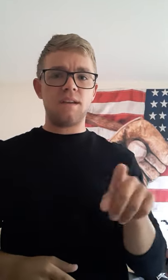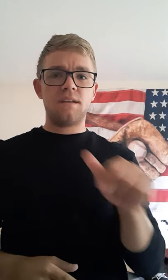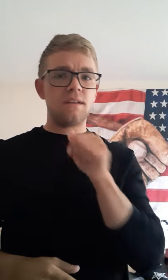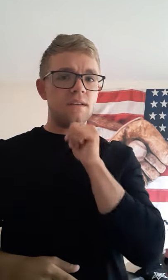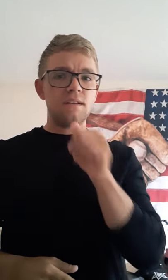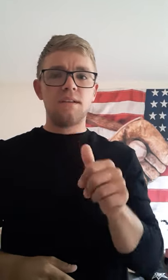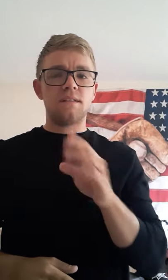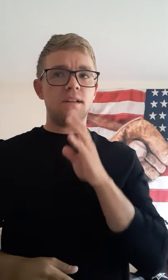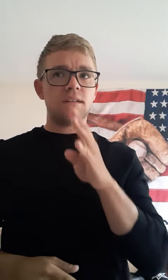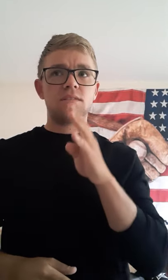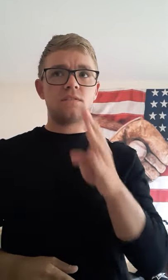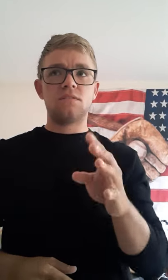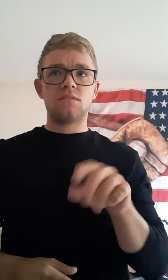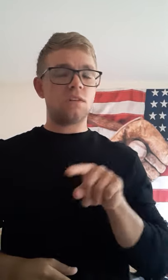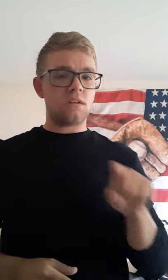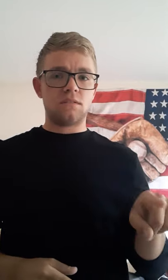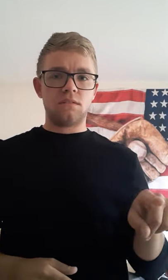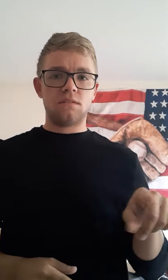not talk to her.